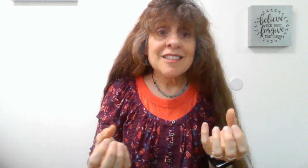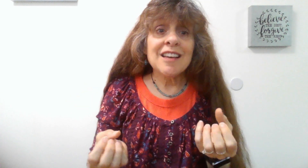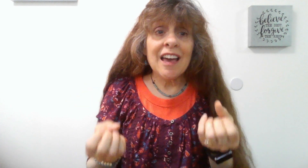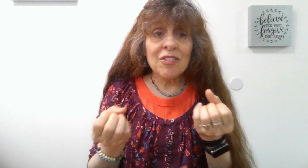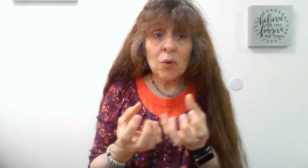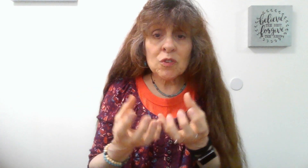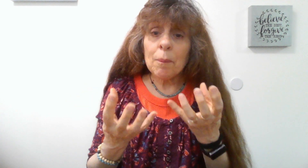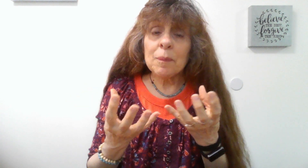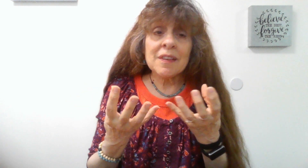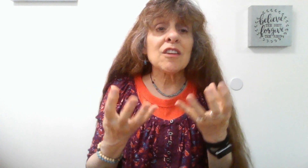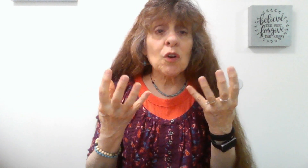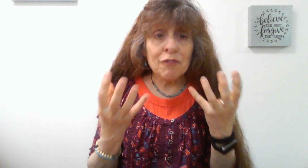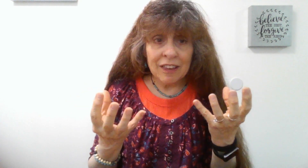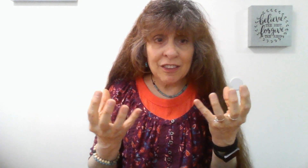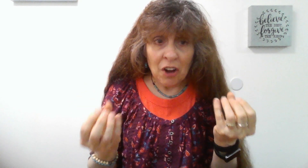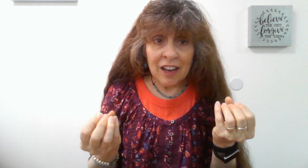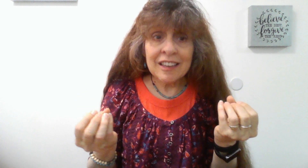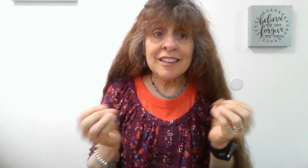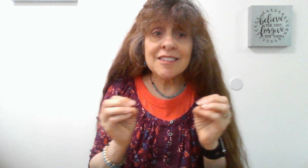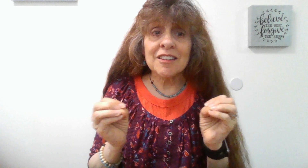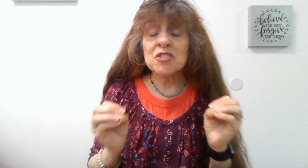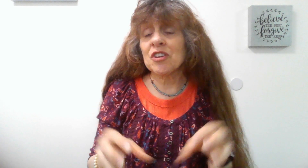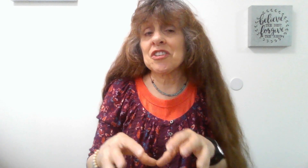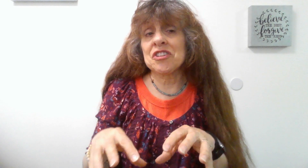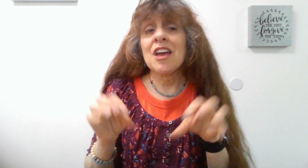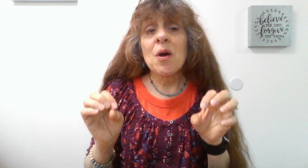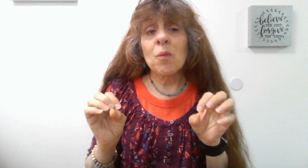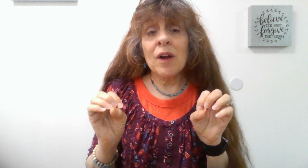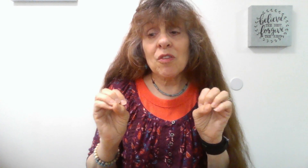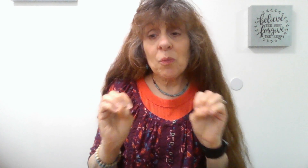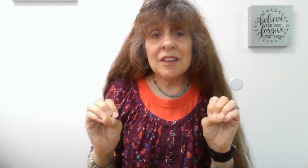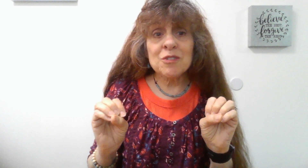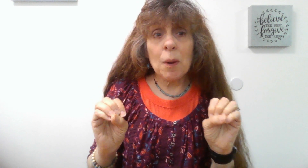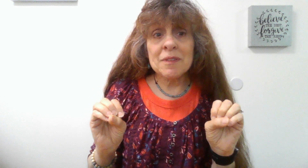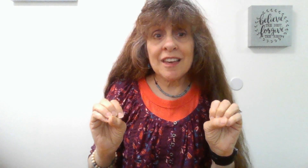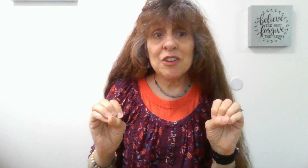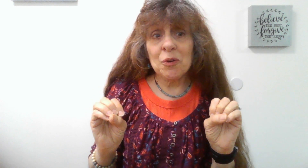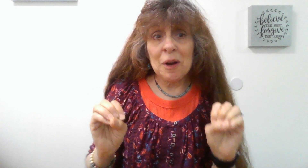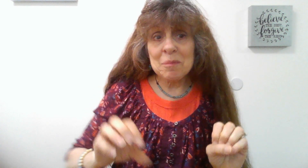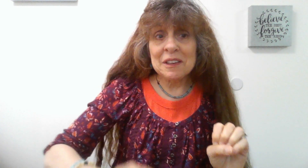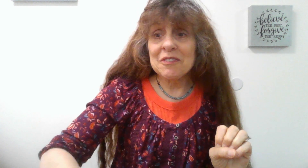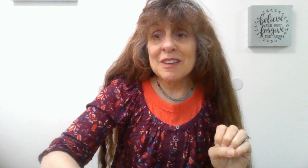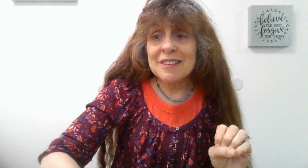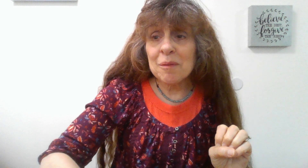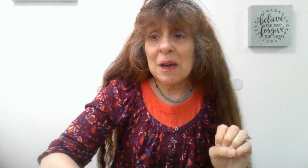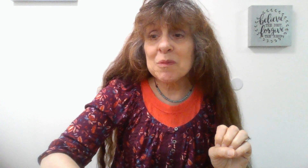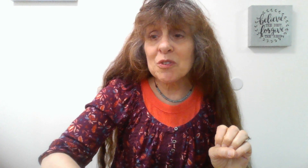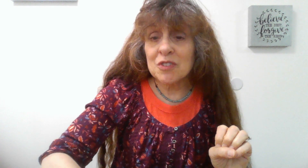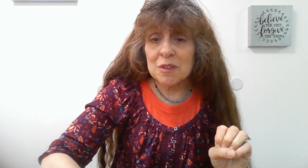And those represent your faith in God in this illustration, where the weeds represent your unbelief. And sometimes there's just